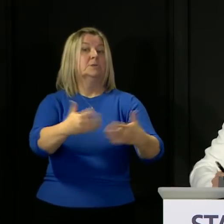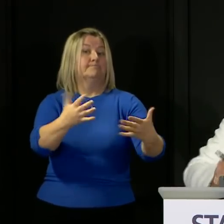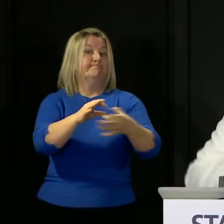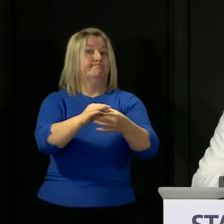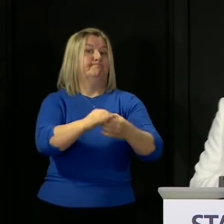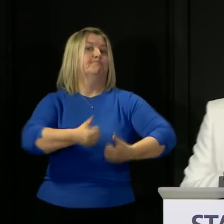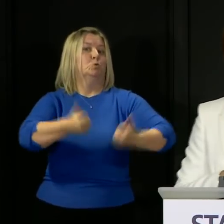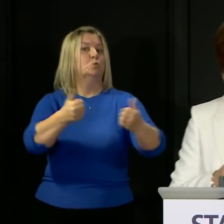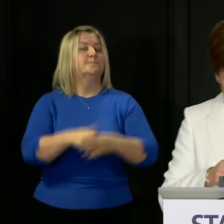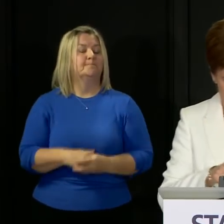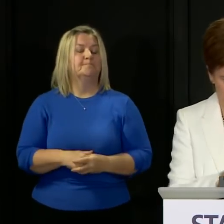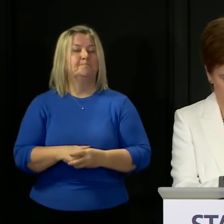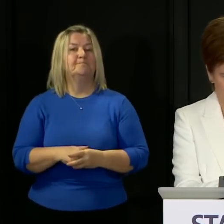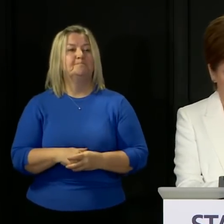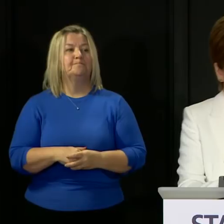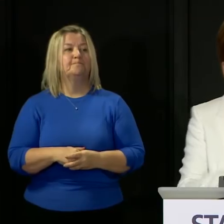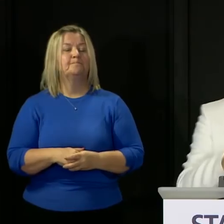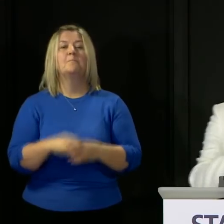Ewan Petrie from STV.